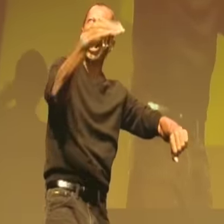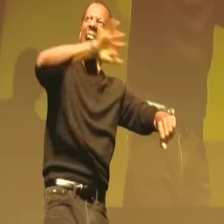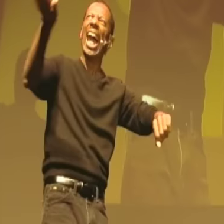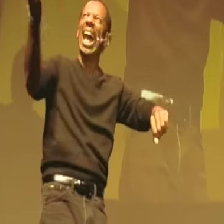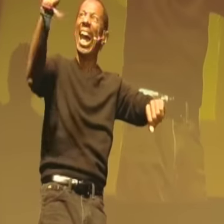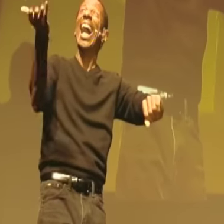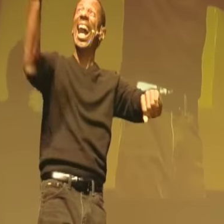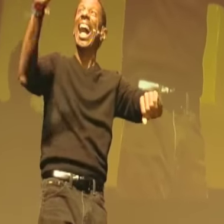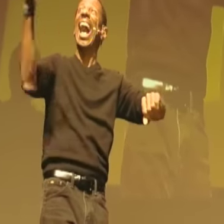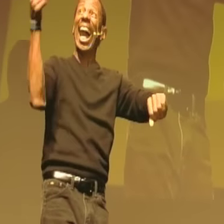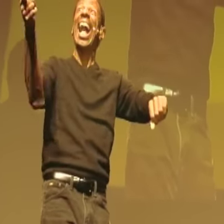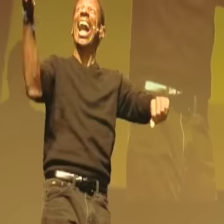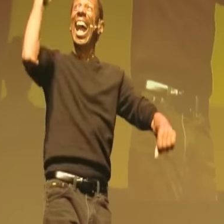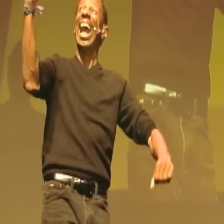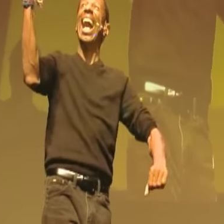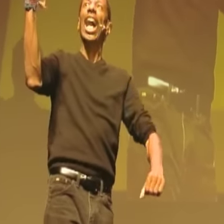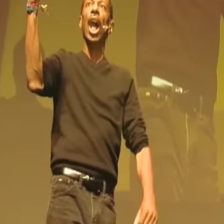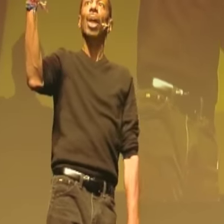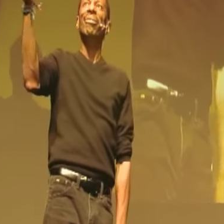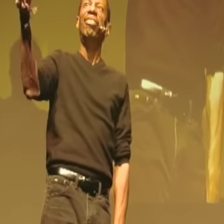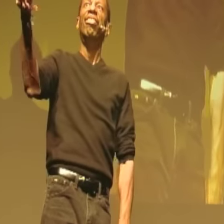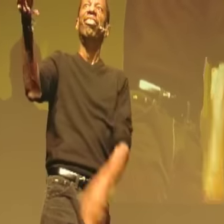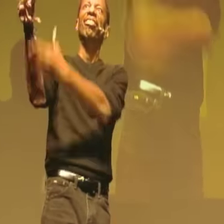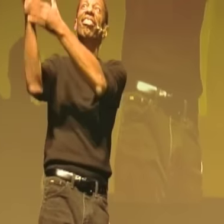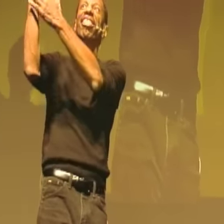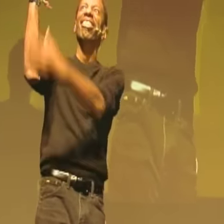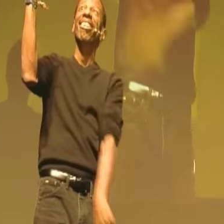so long, she finally got it. Yeesh.